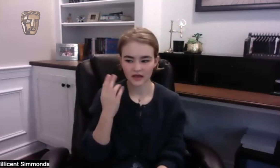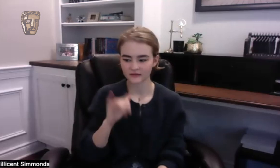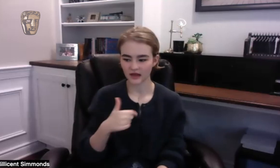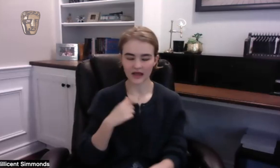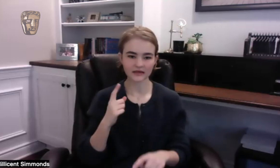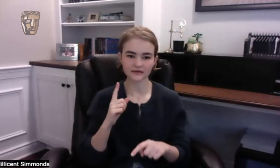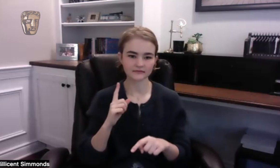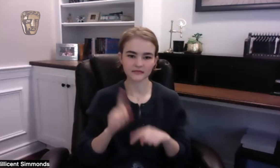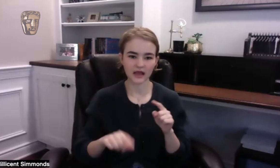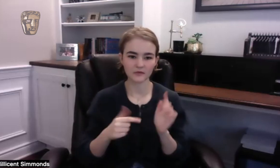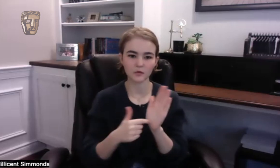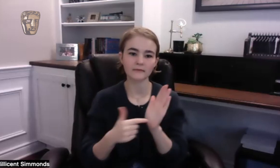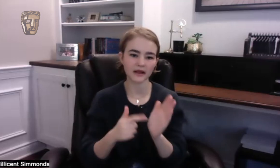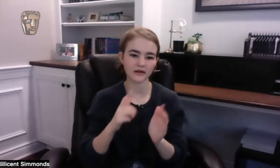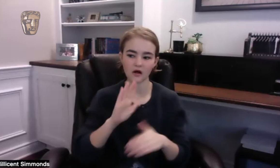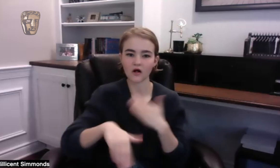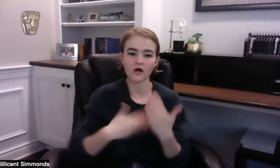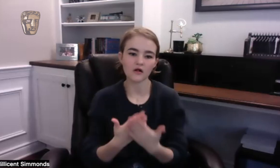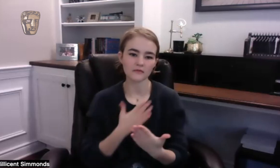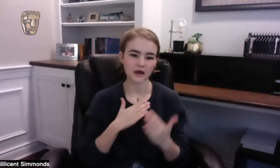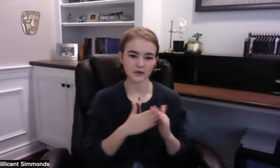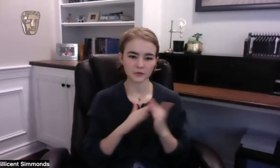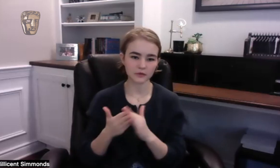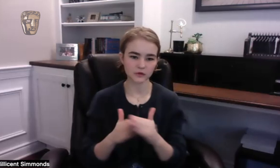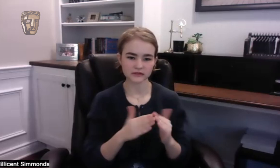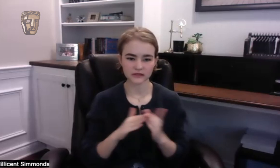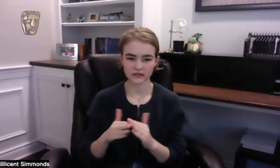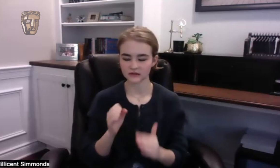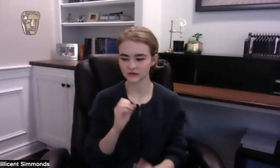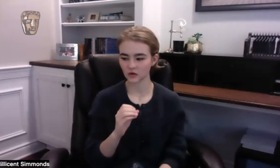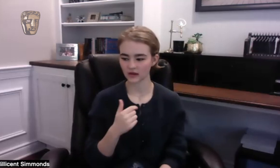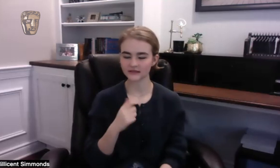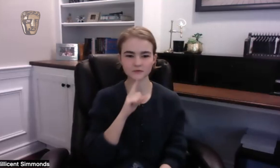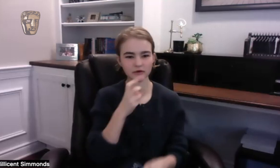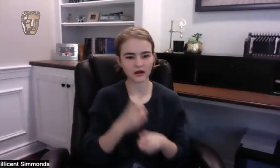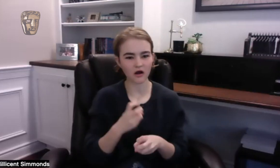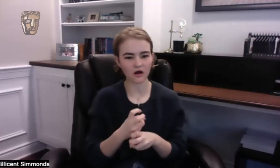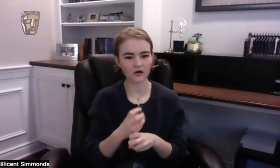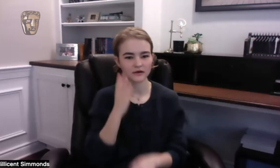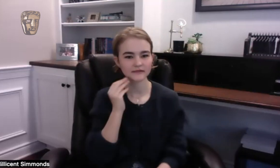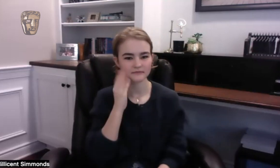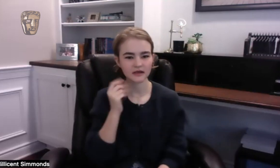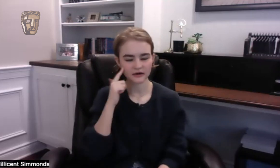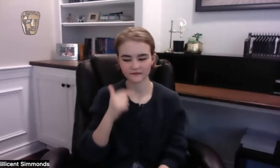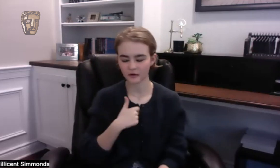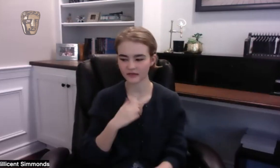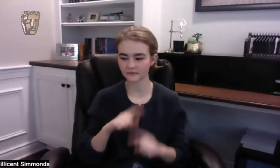identity and I realized I can't represent you know my whole the whole community it's been a